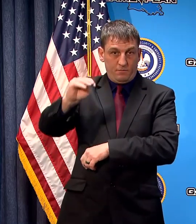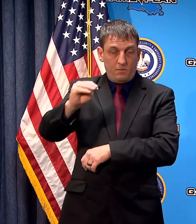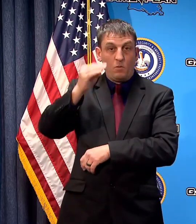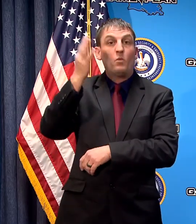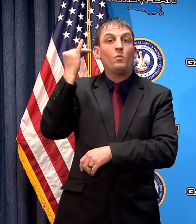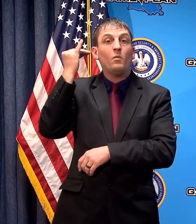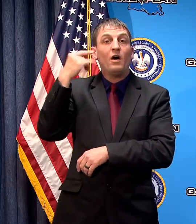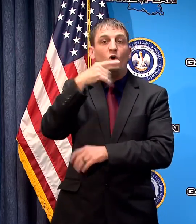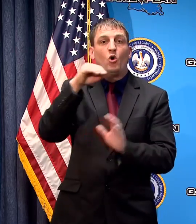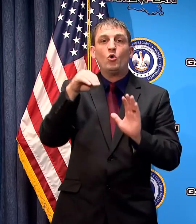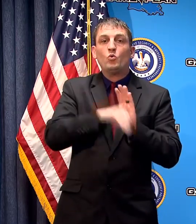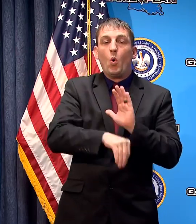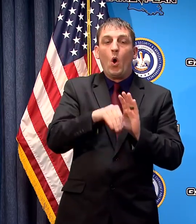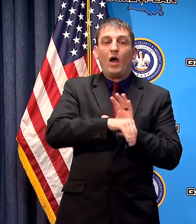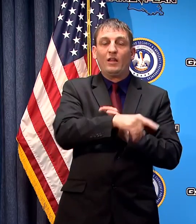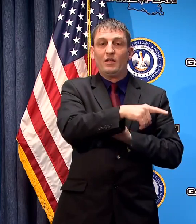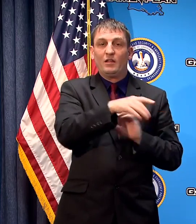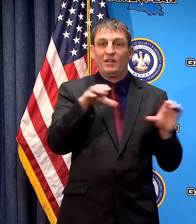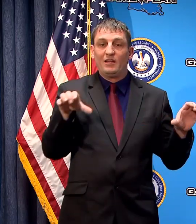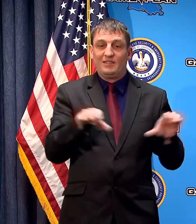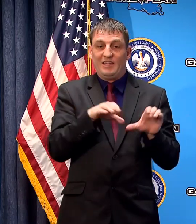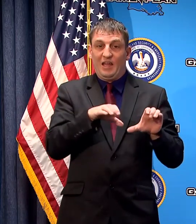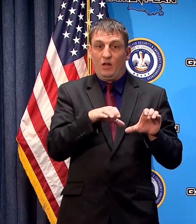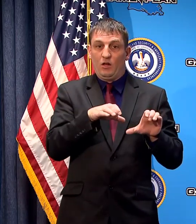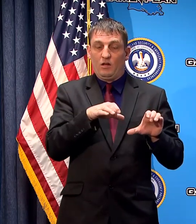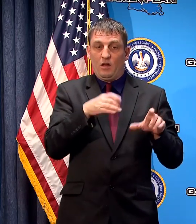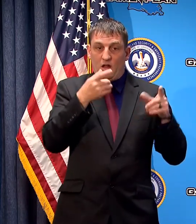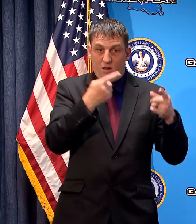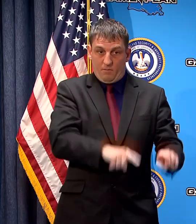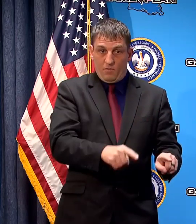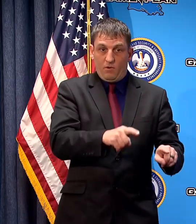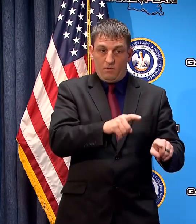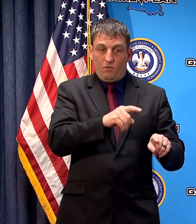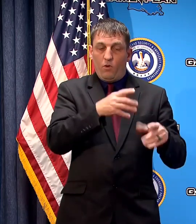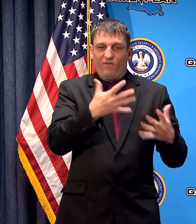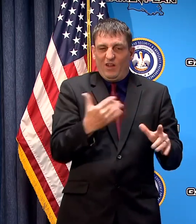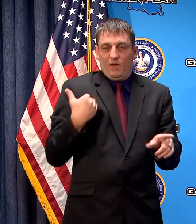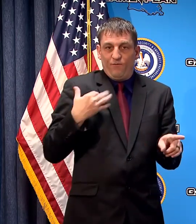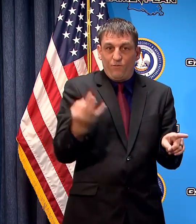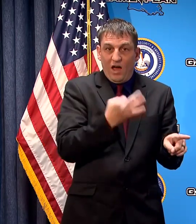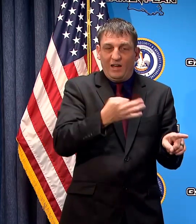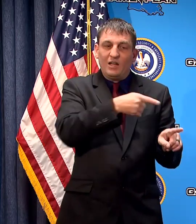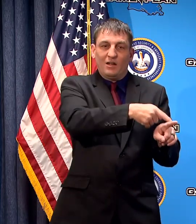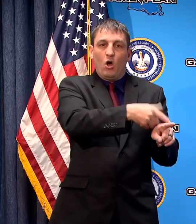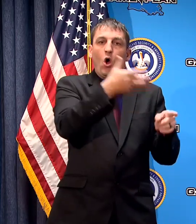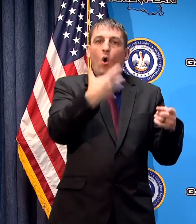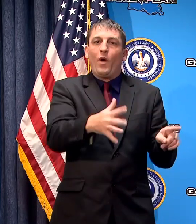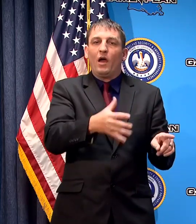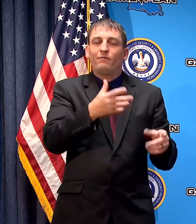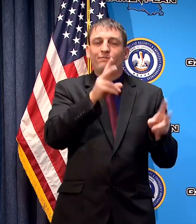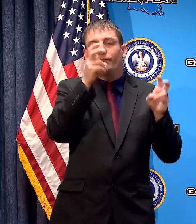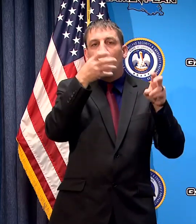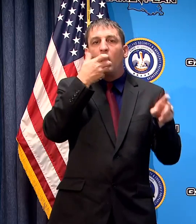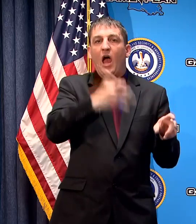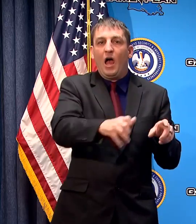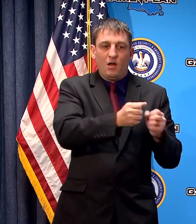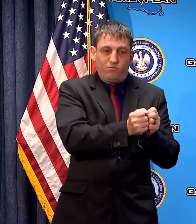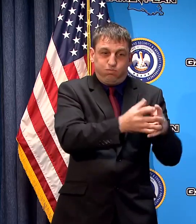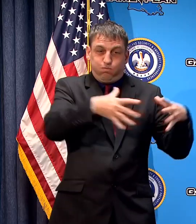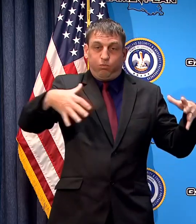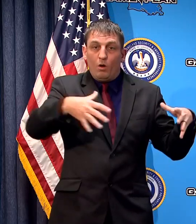Orleans basically did this on Friday it remains the hottest spot but we know that we now spread across the state of Louisiana